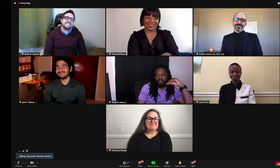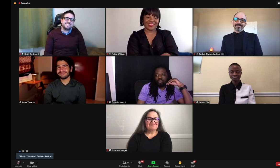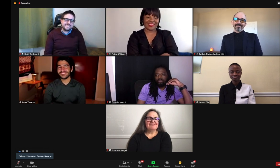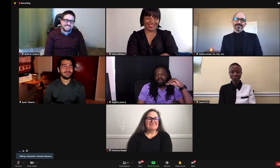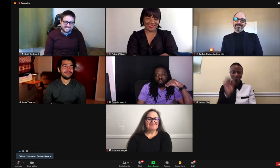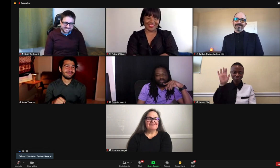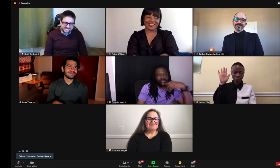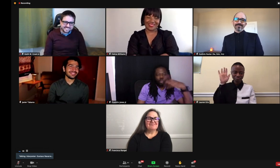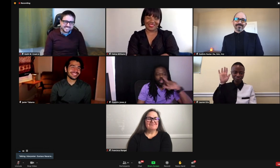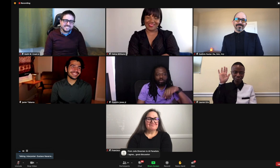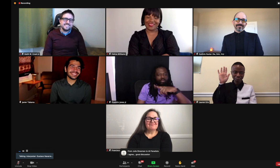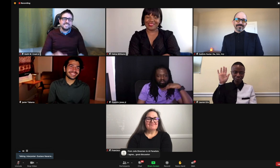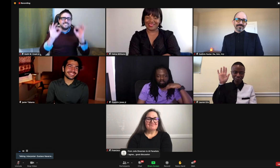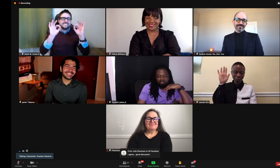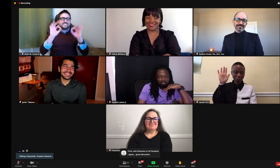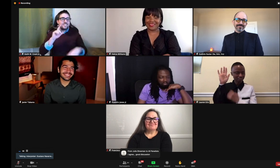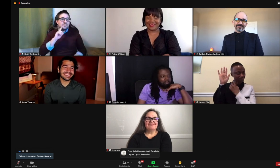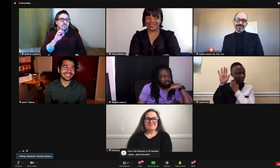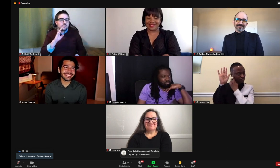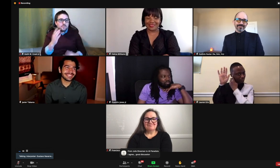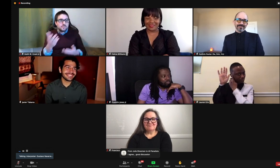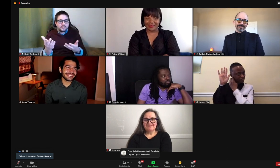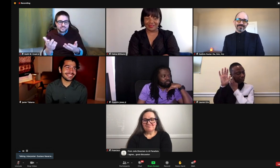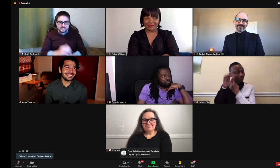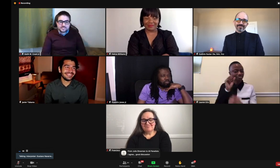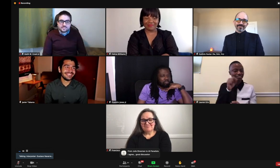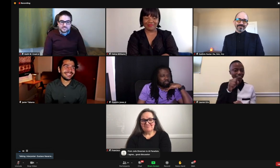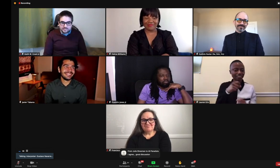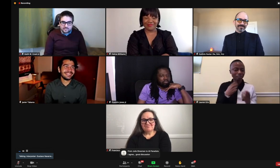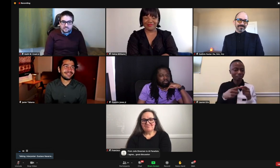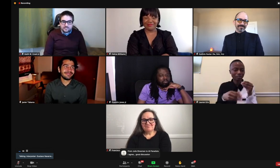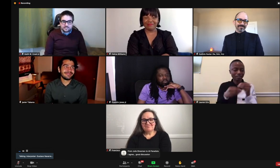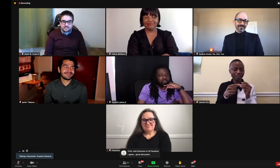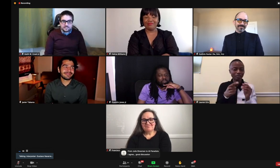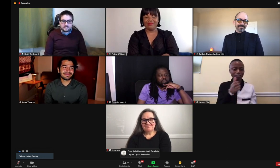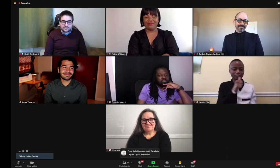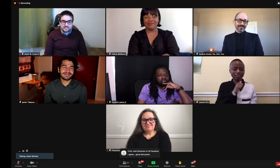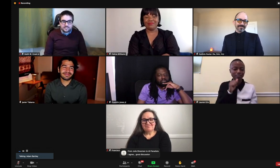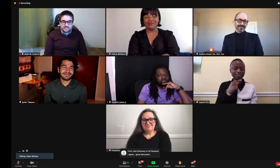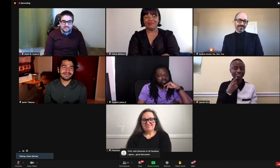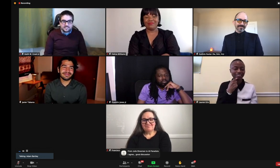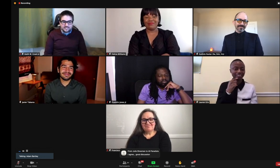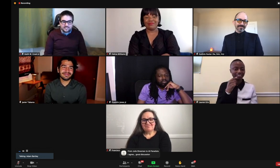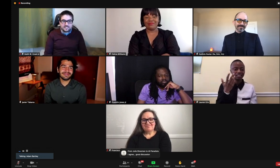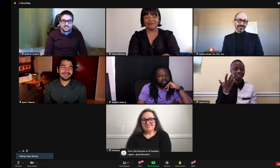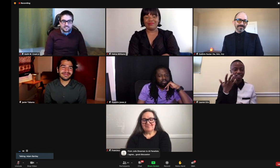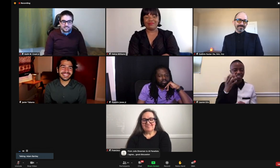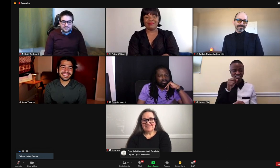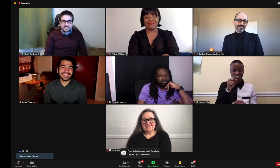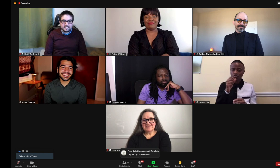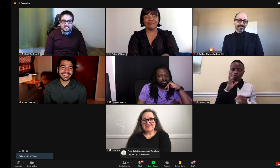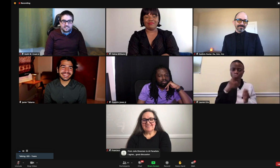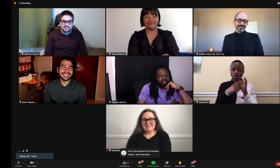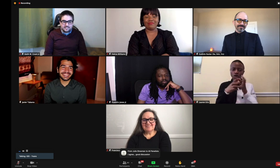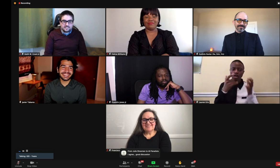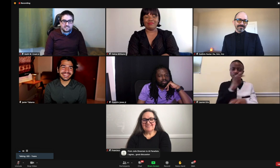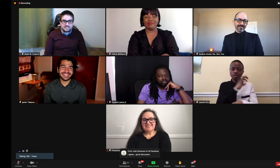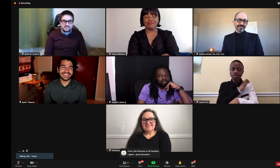but we were really enjoying each other's company. Wonderful. Lauren? Yeah, like Javier said, it does